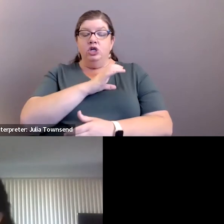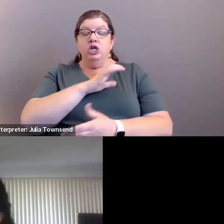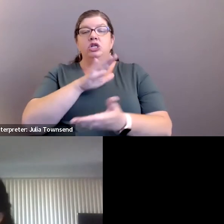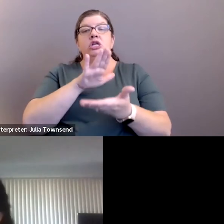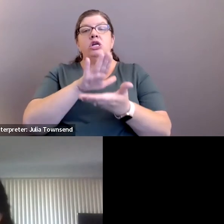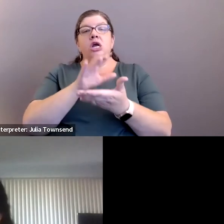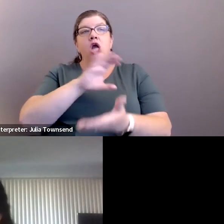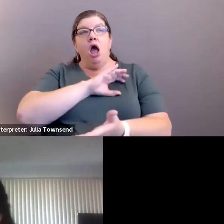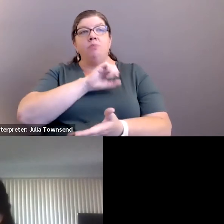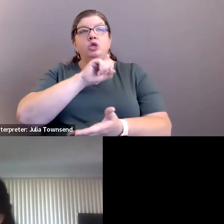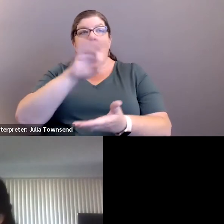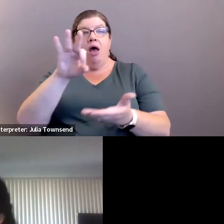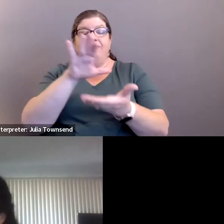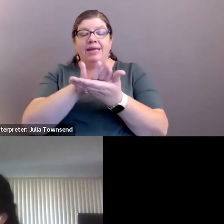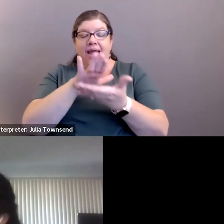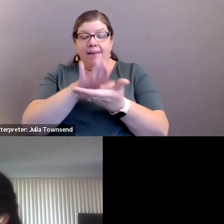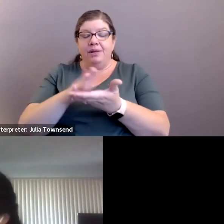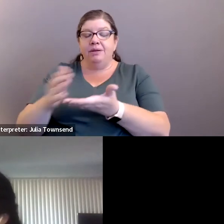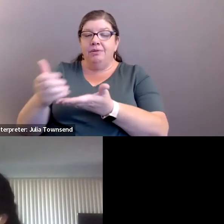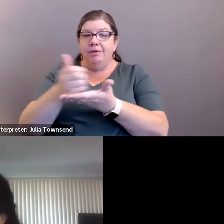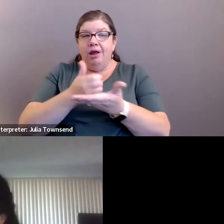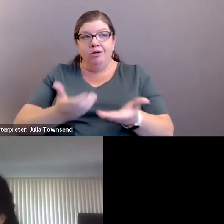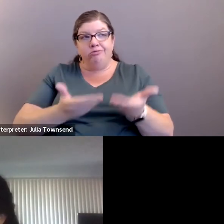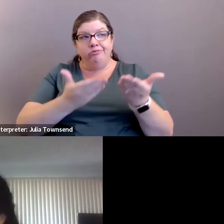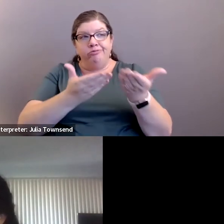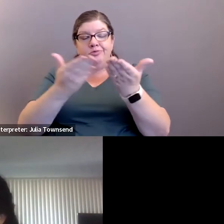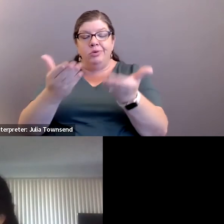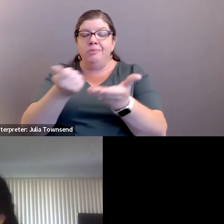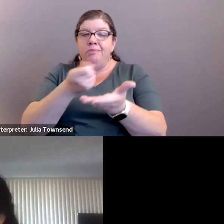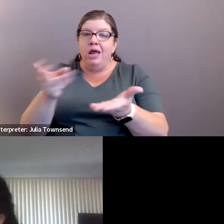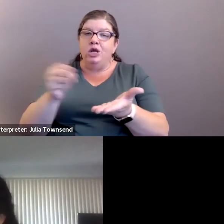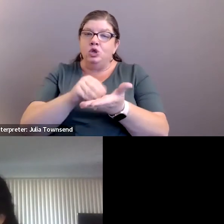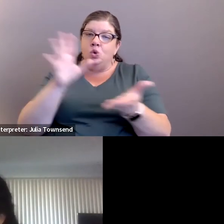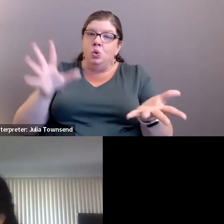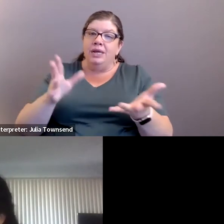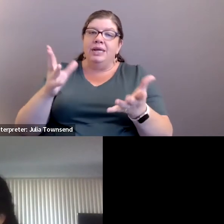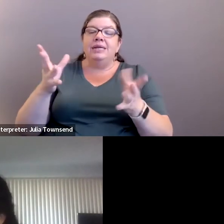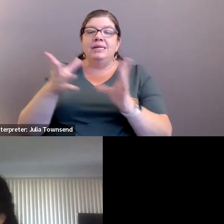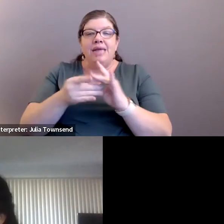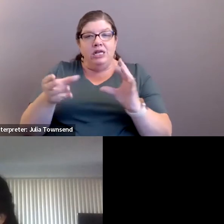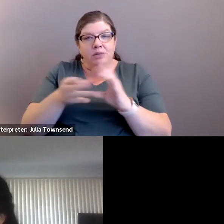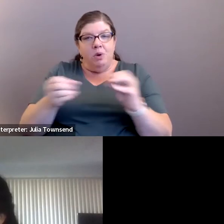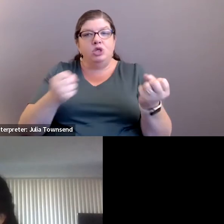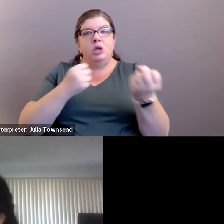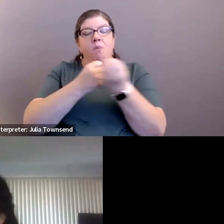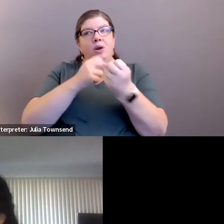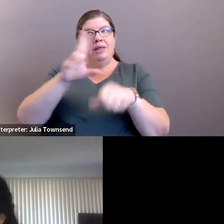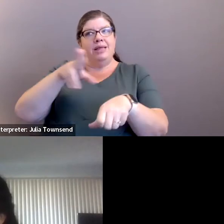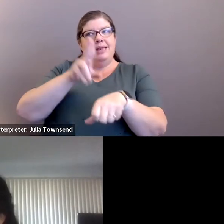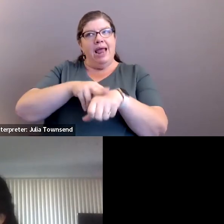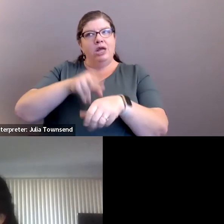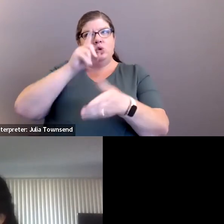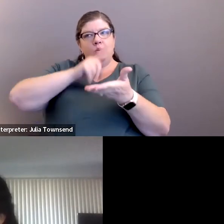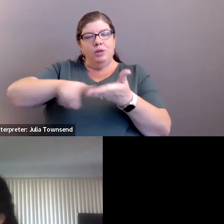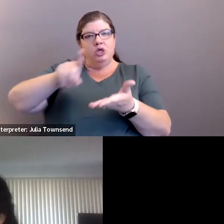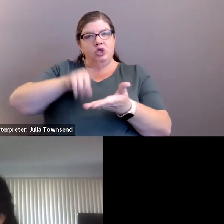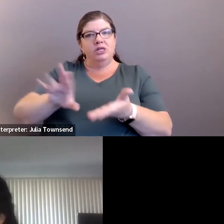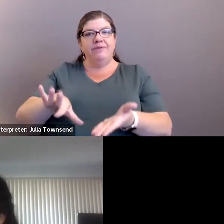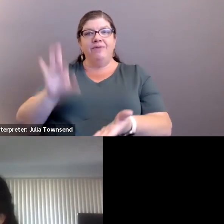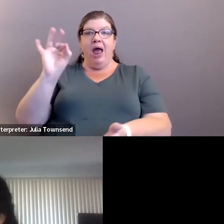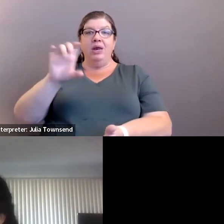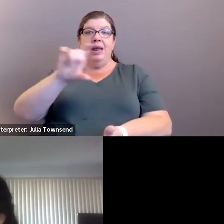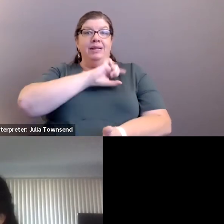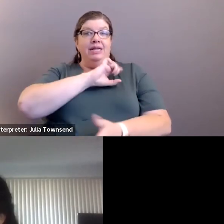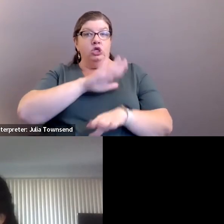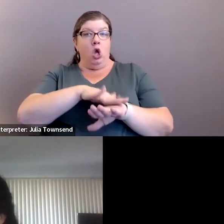Barbara collected and brought forward numerous student testimonies that supported the national data and research that found that